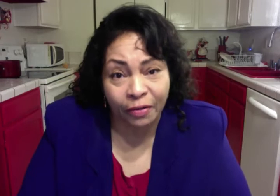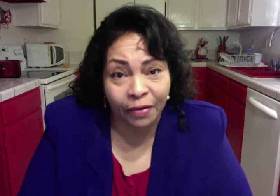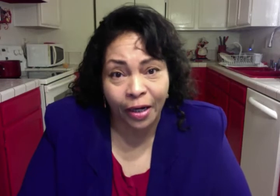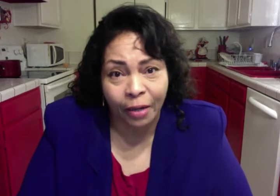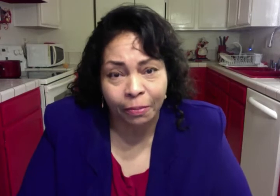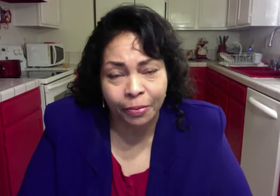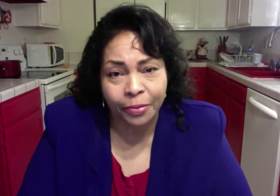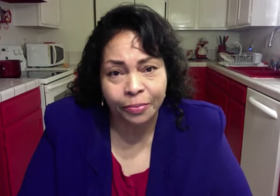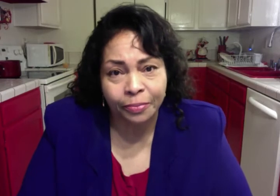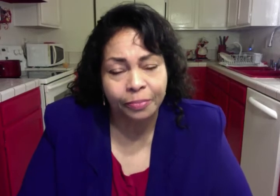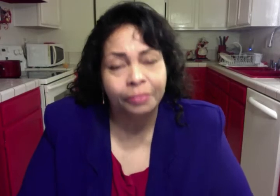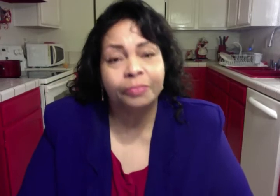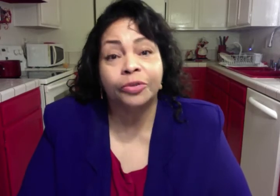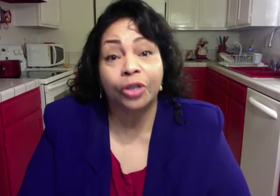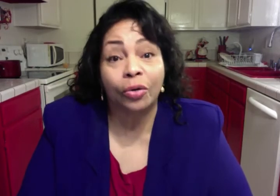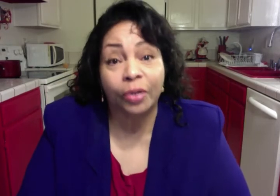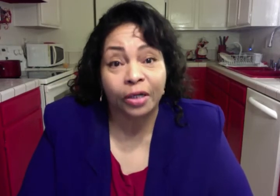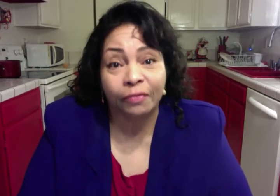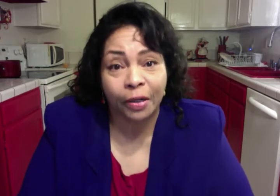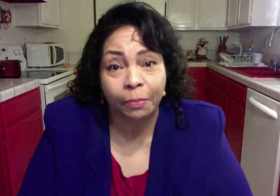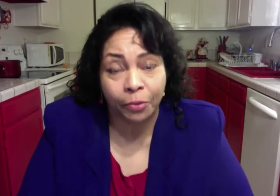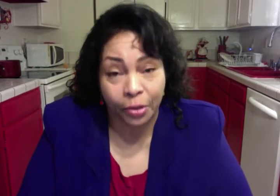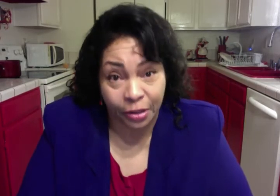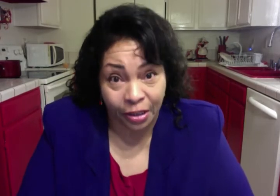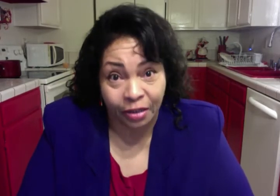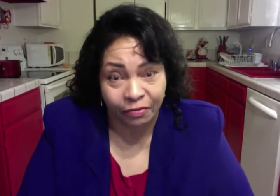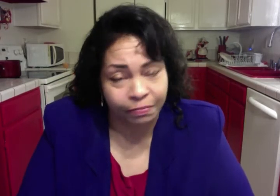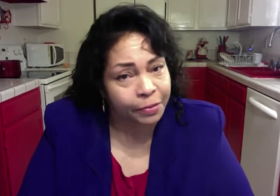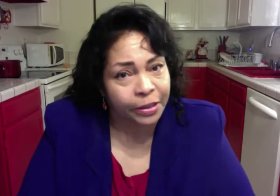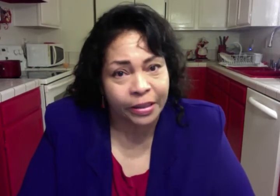up Don't give up on love Please